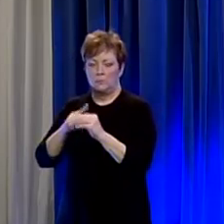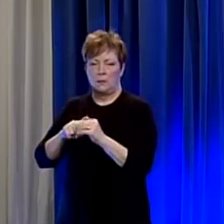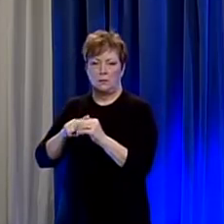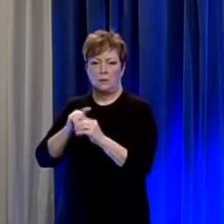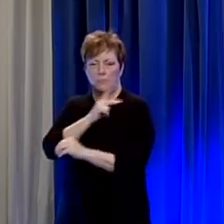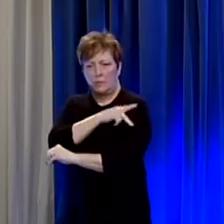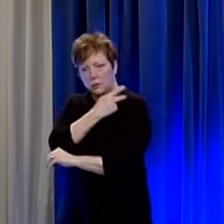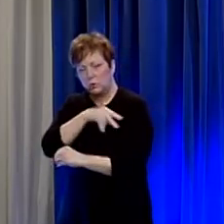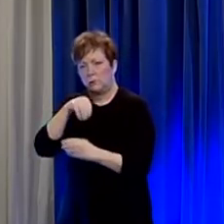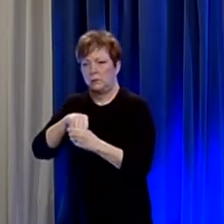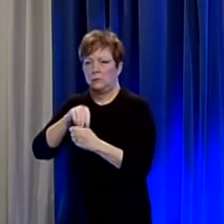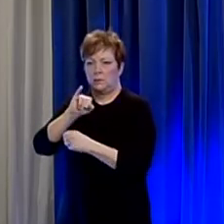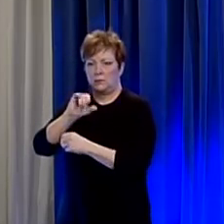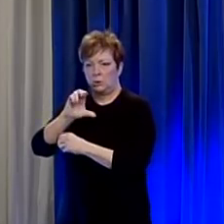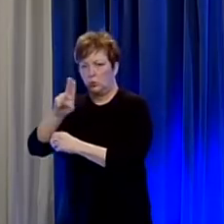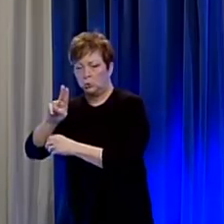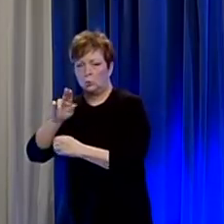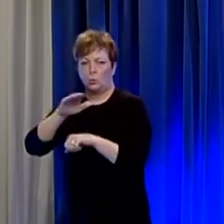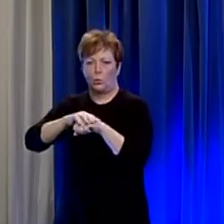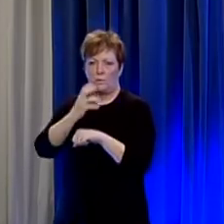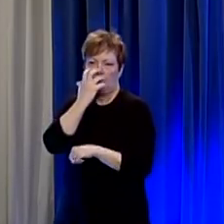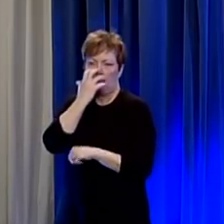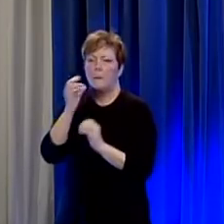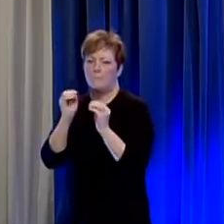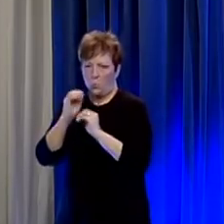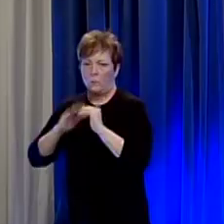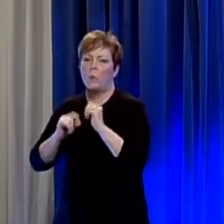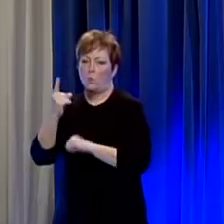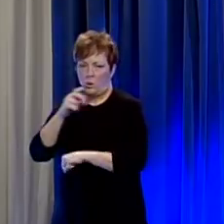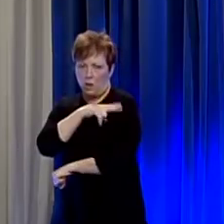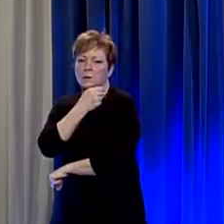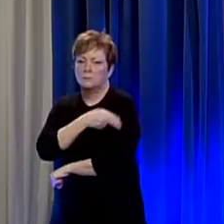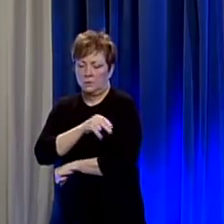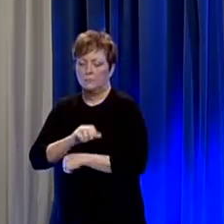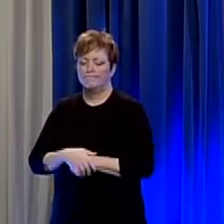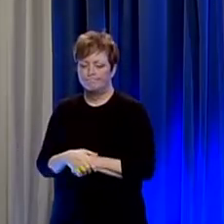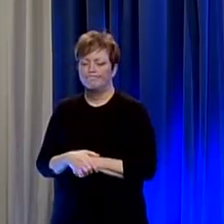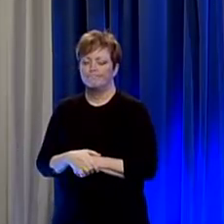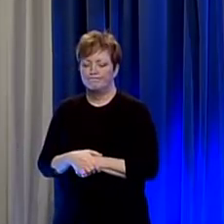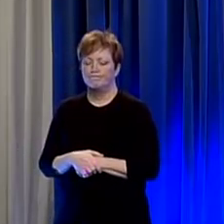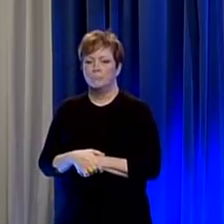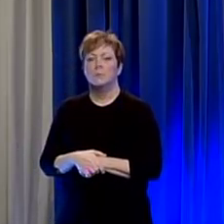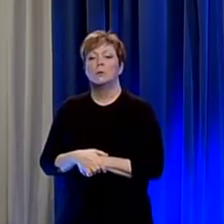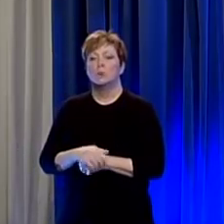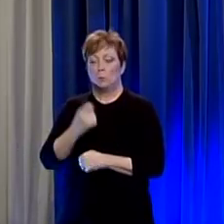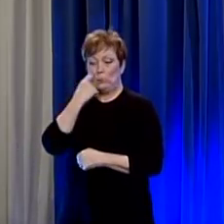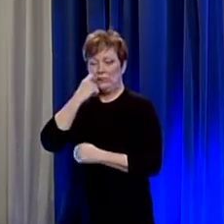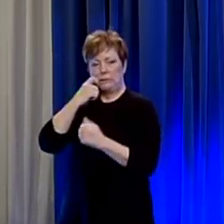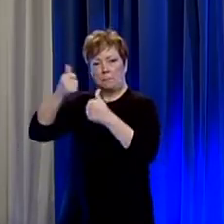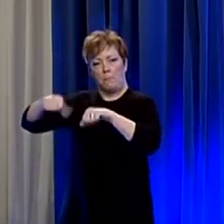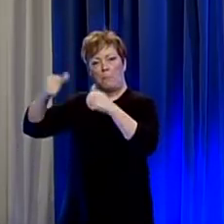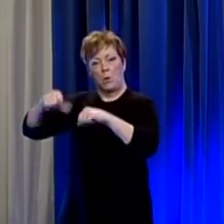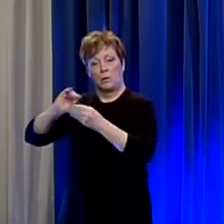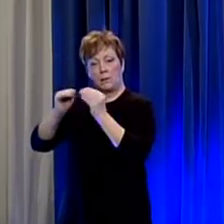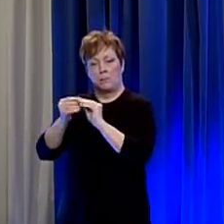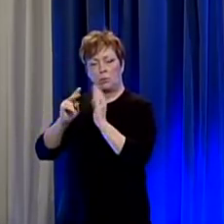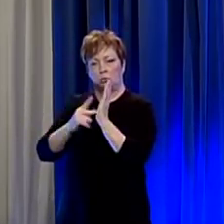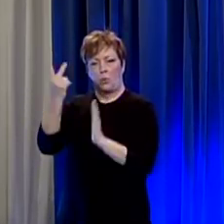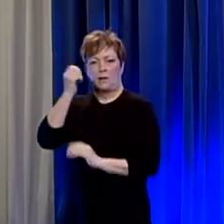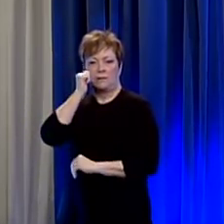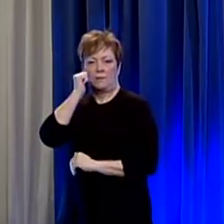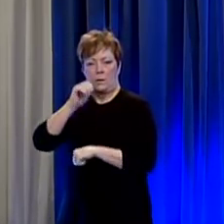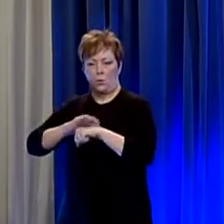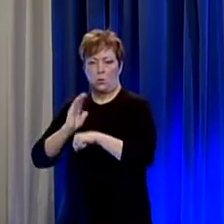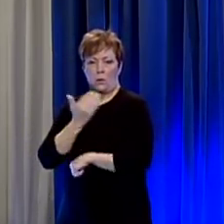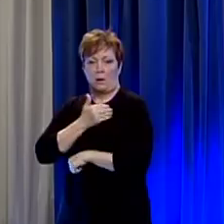in more than one facility in the state as well we have recently begun posting these numbers twice a day on our website and would